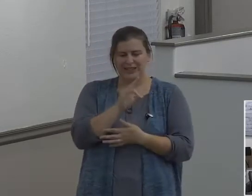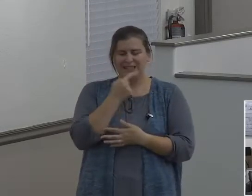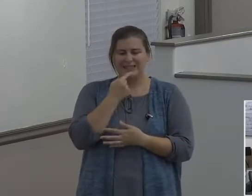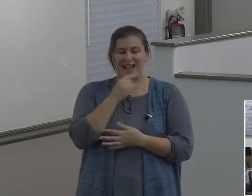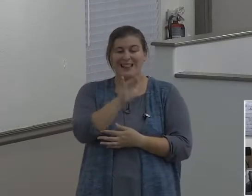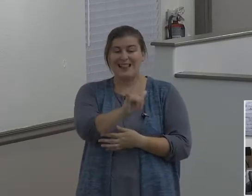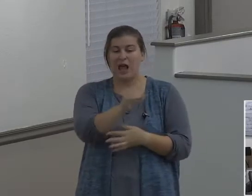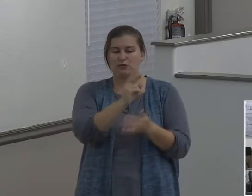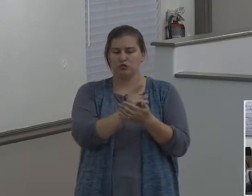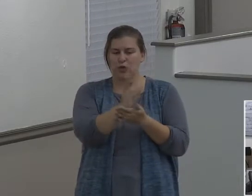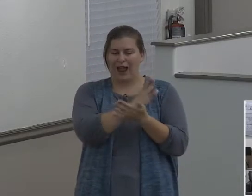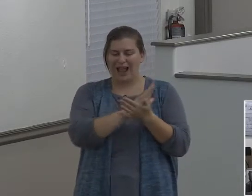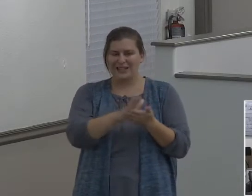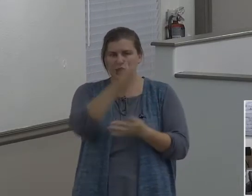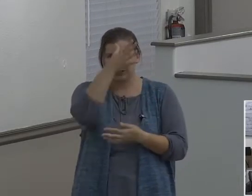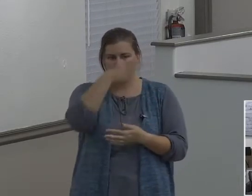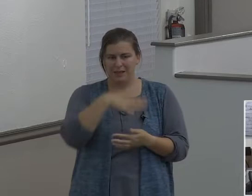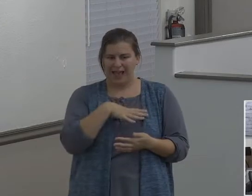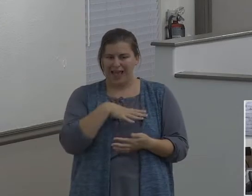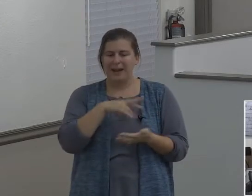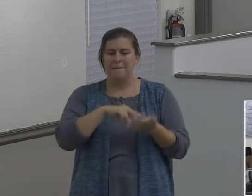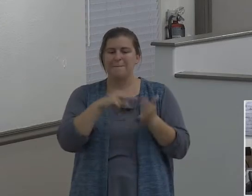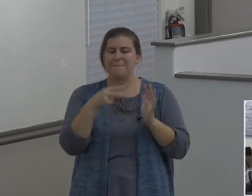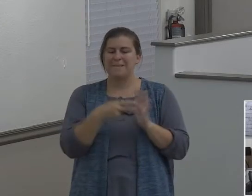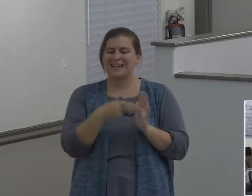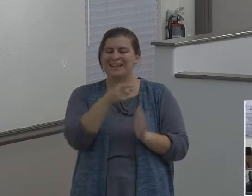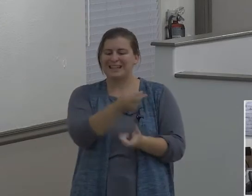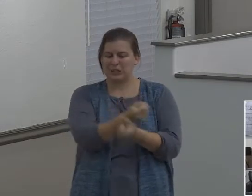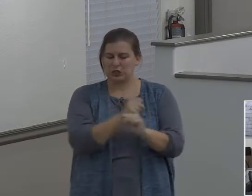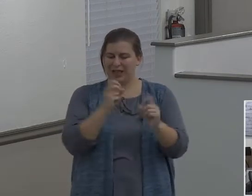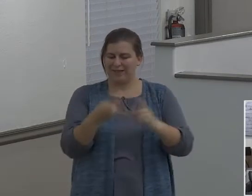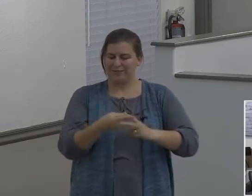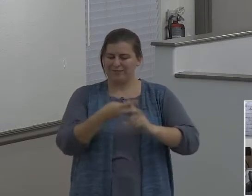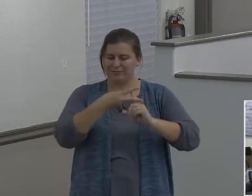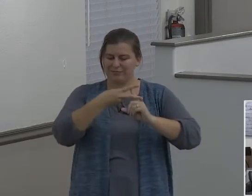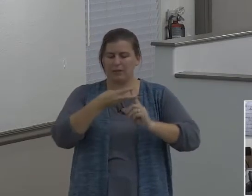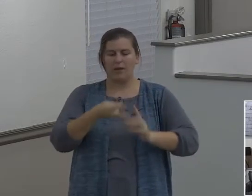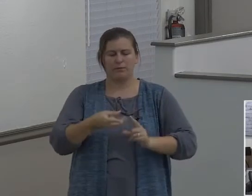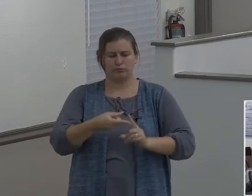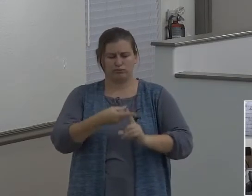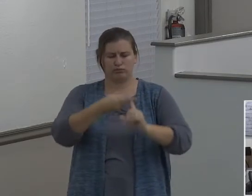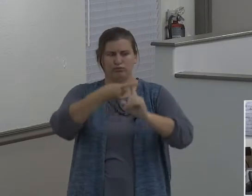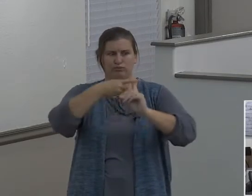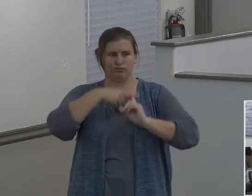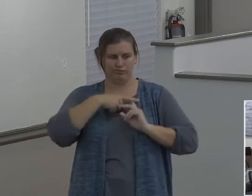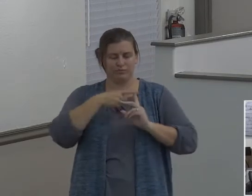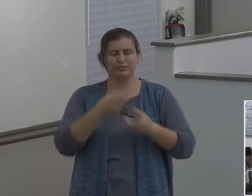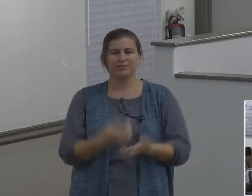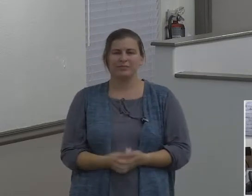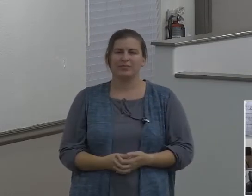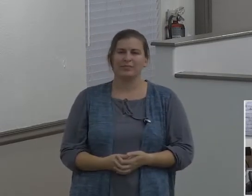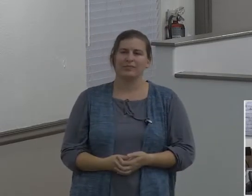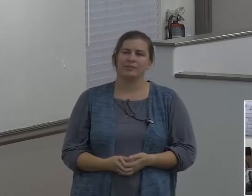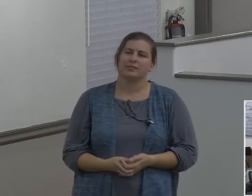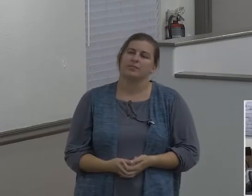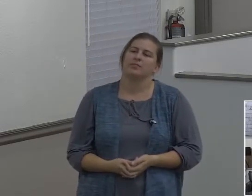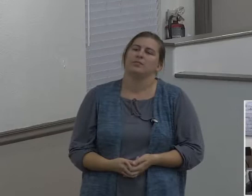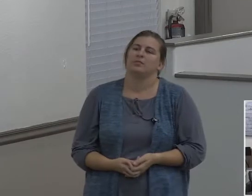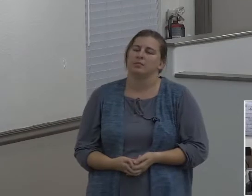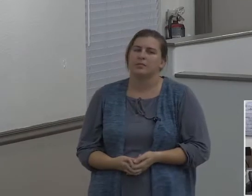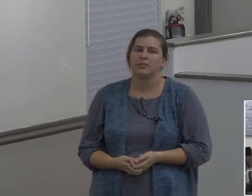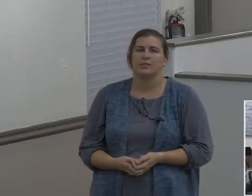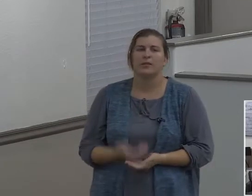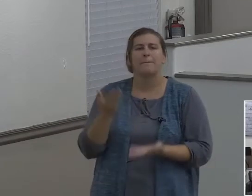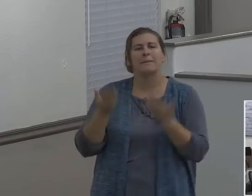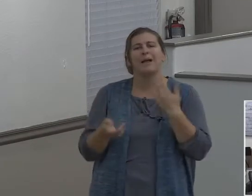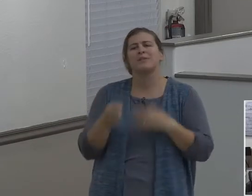that's a description, you can make that description about lost people. That's a specific description of a saved person. Now you say, but Lot